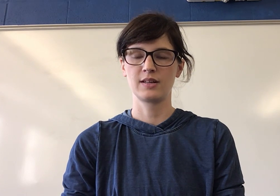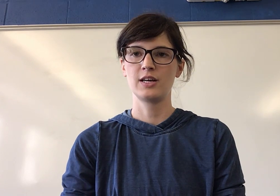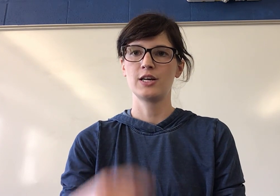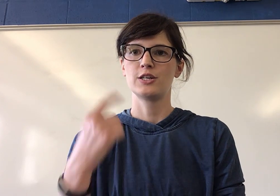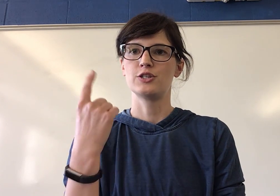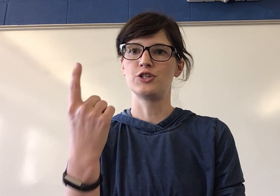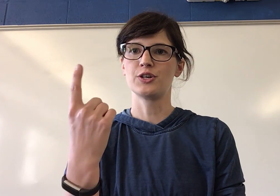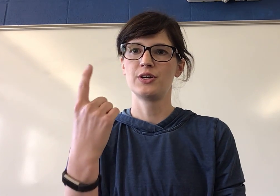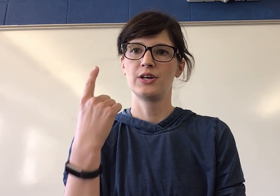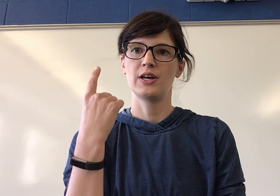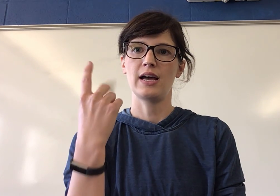Jack.